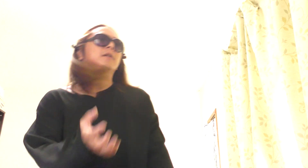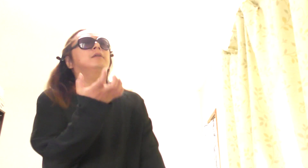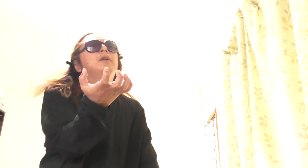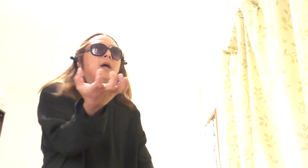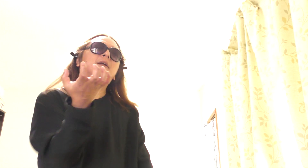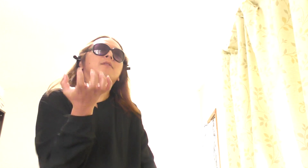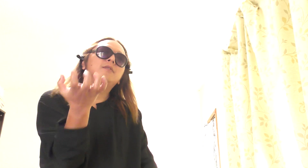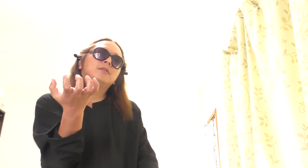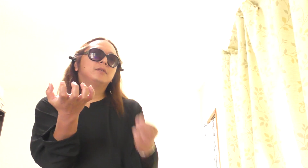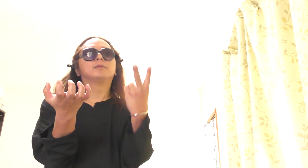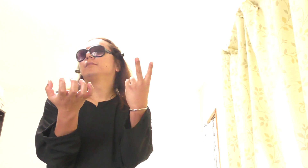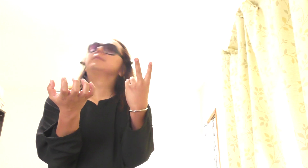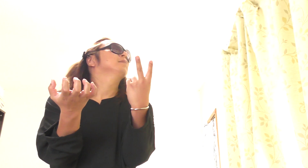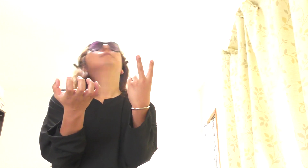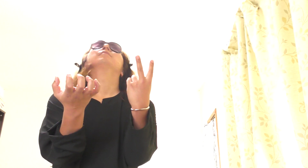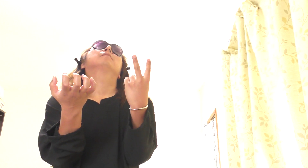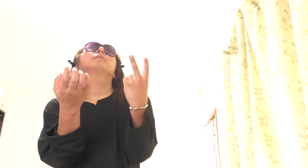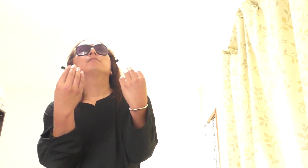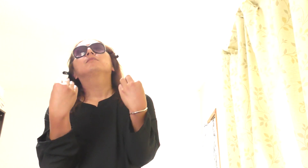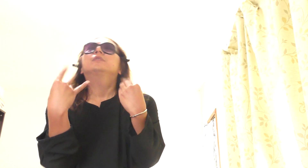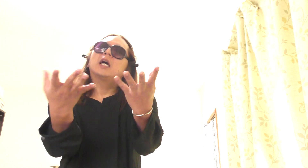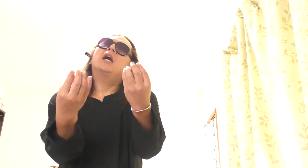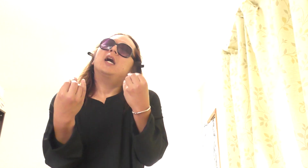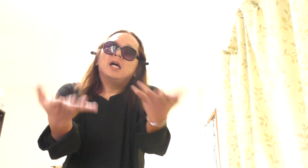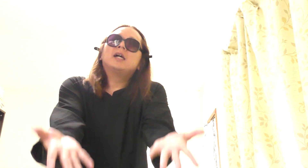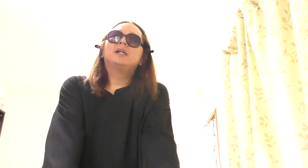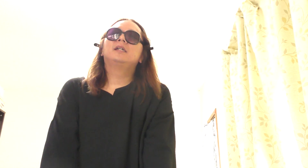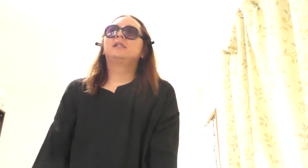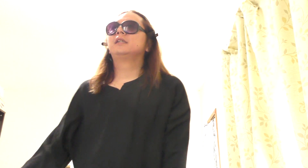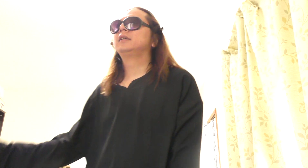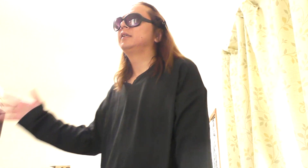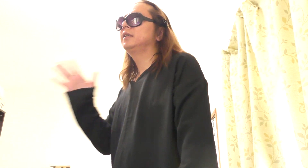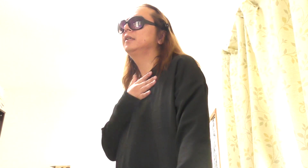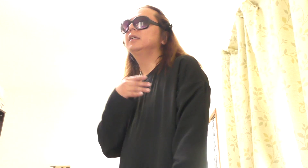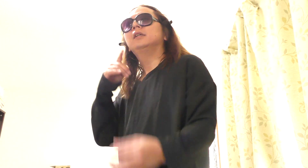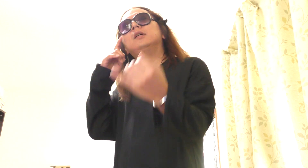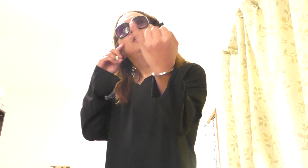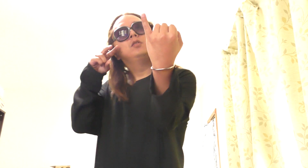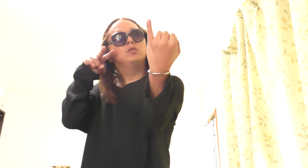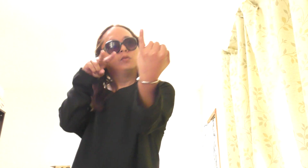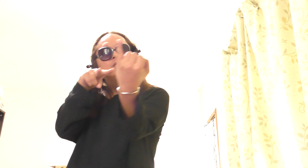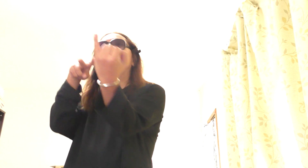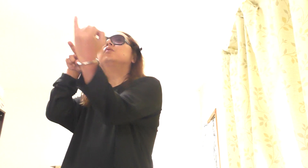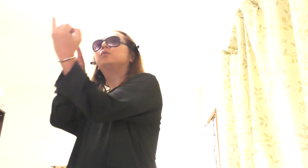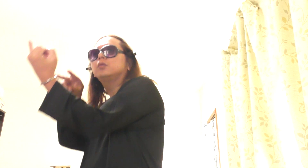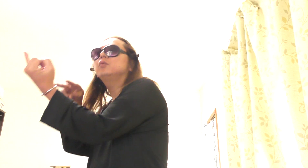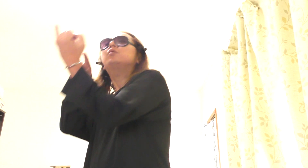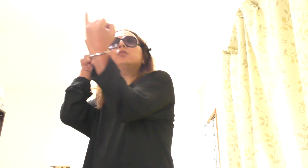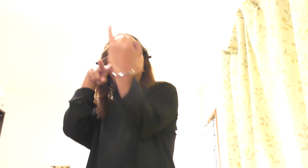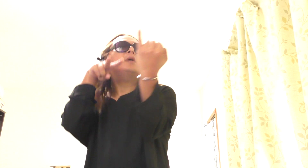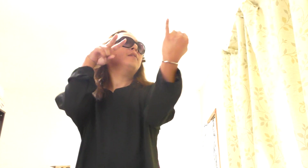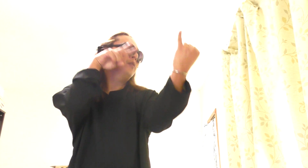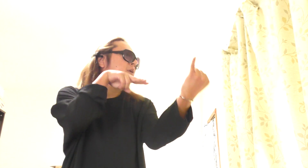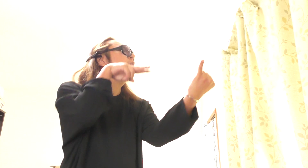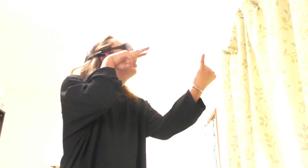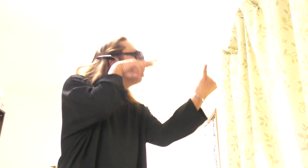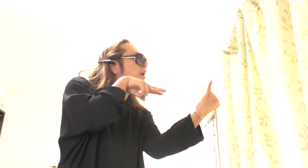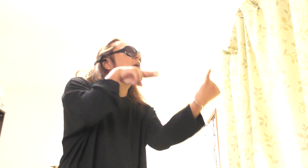Once bitten and twice shy I keep my distance, but you still catch my